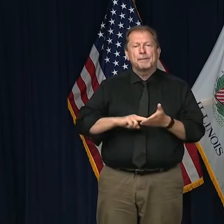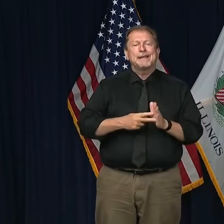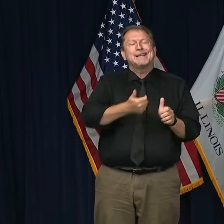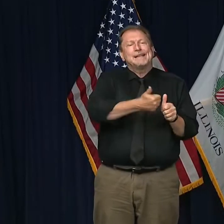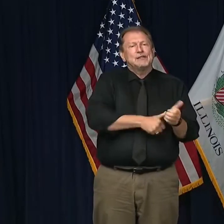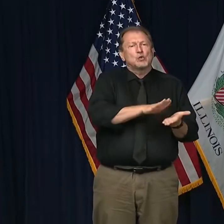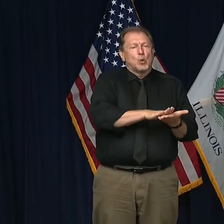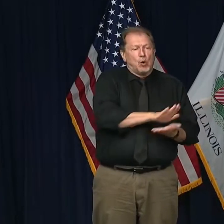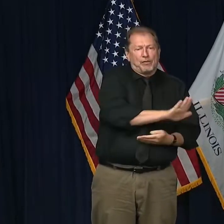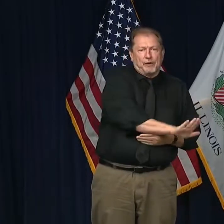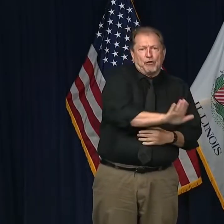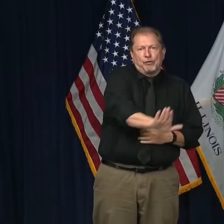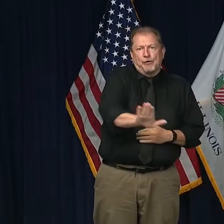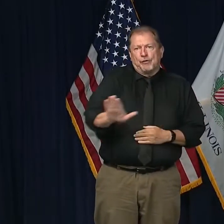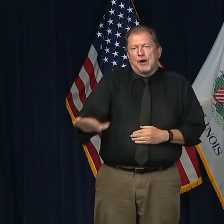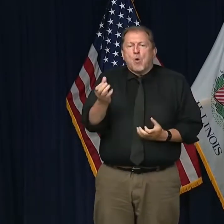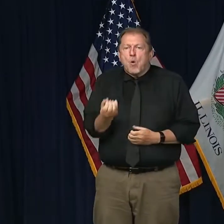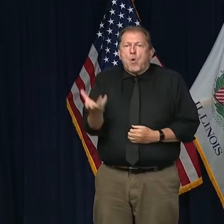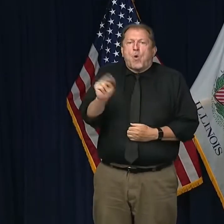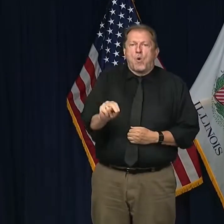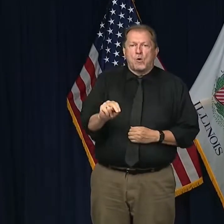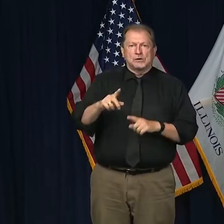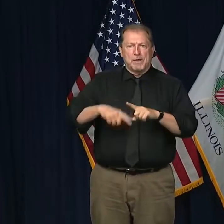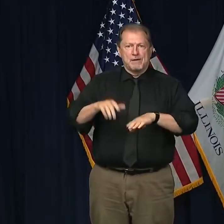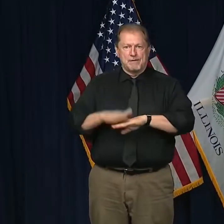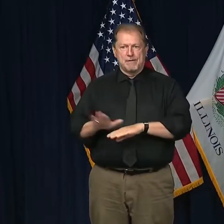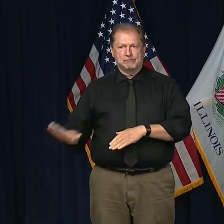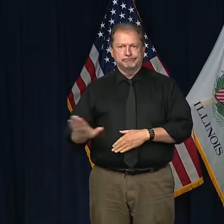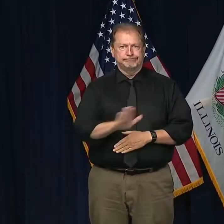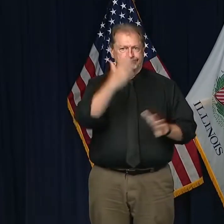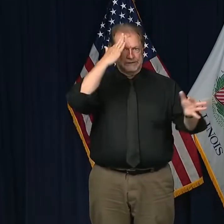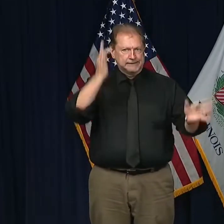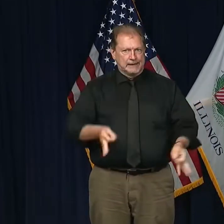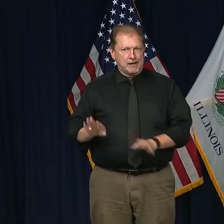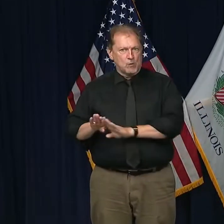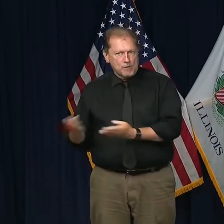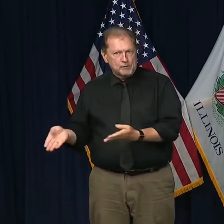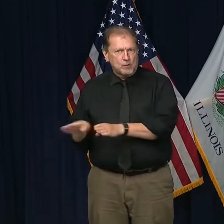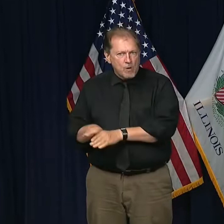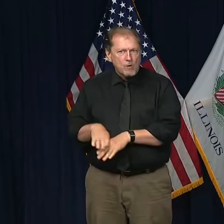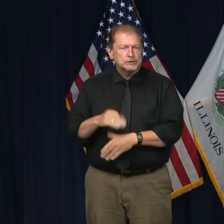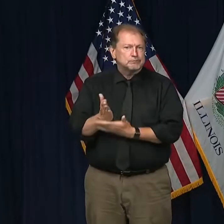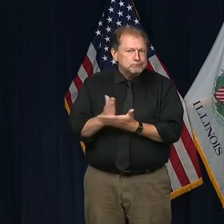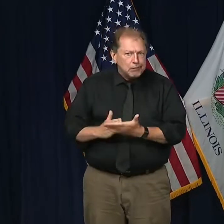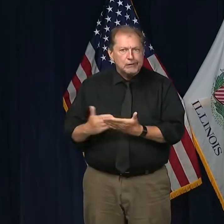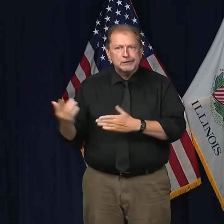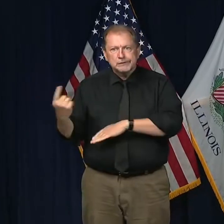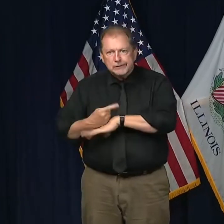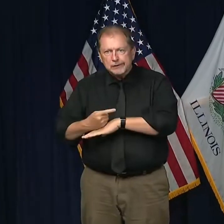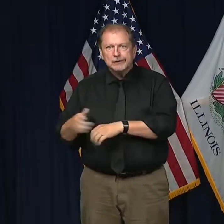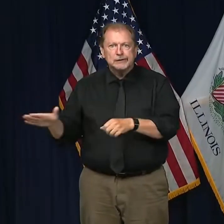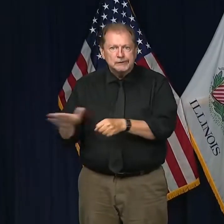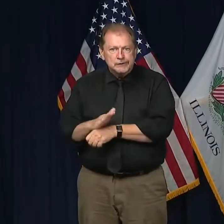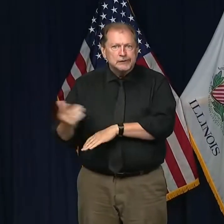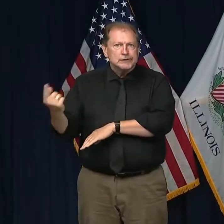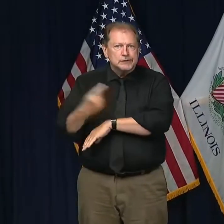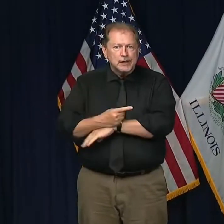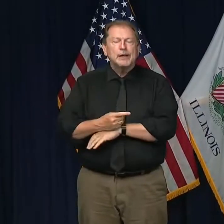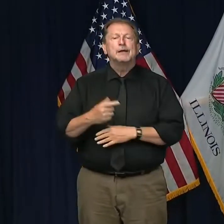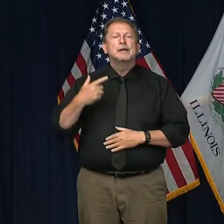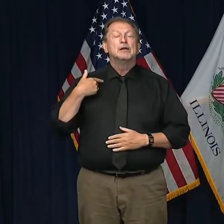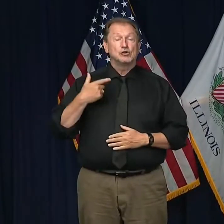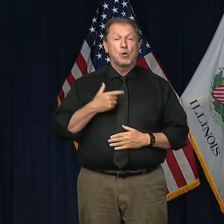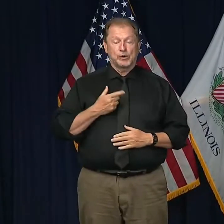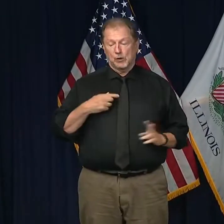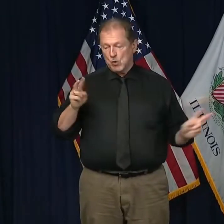doubt about it. I'm watching very closely. If the numbers continue to rise, you know, we're moving on regions, if they